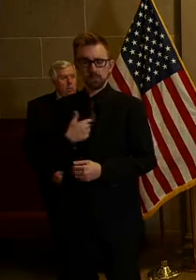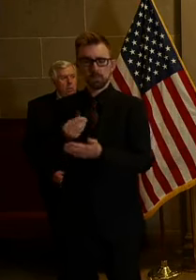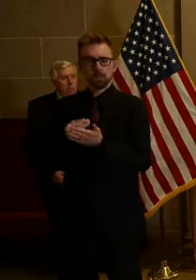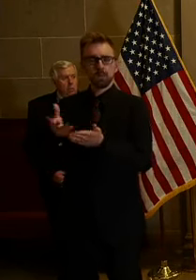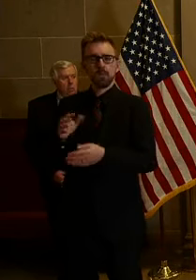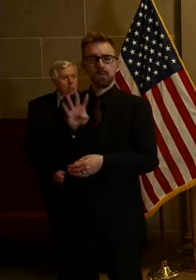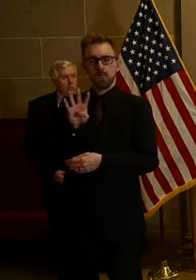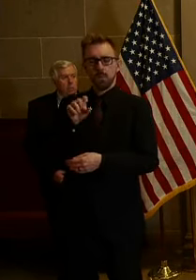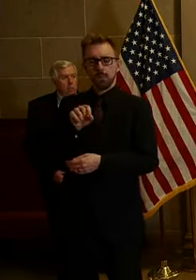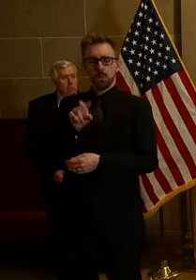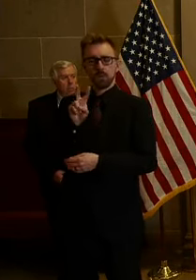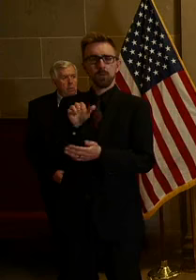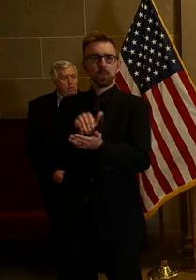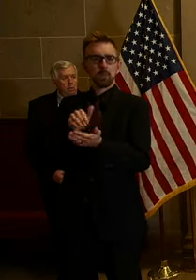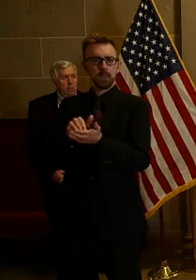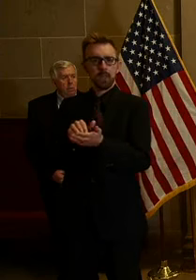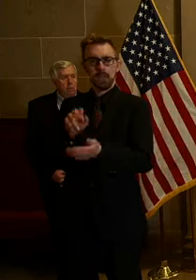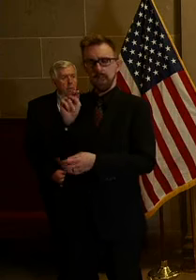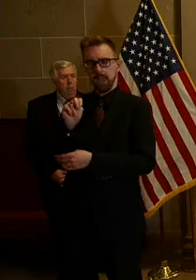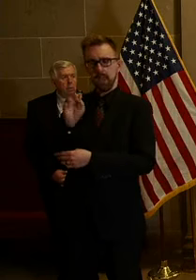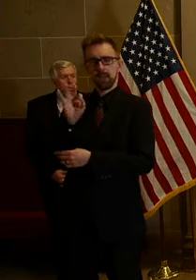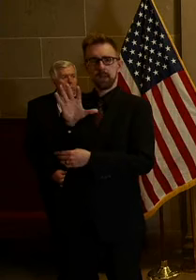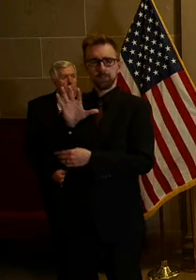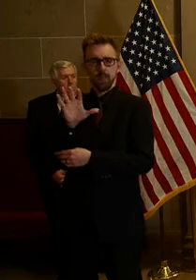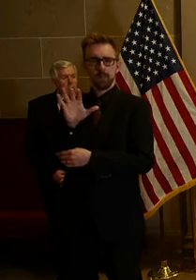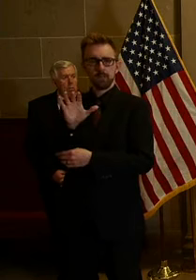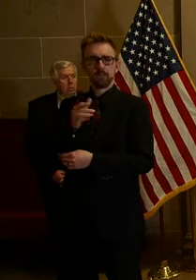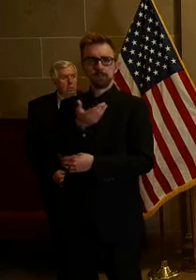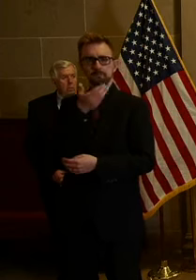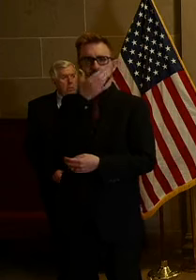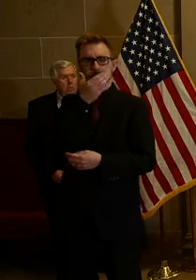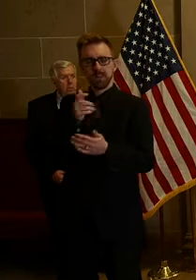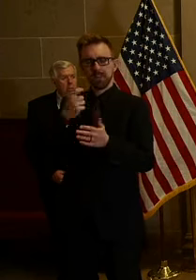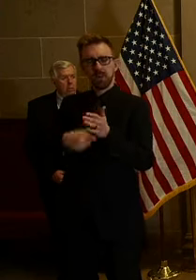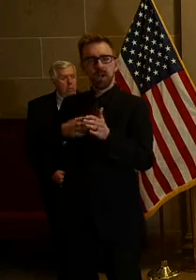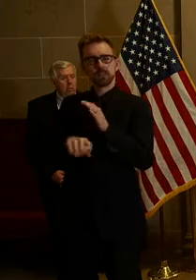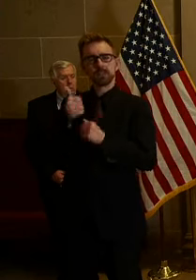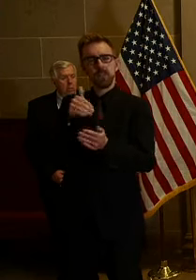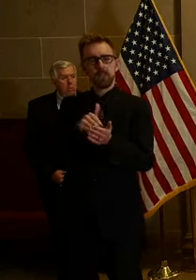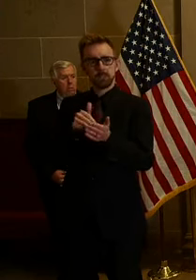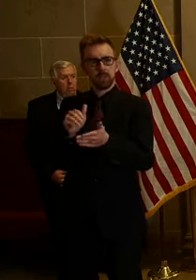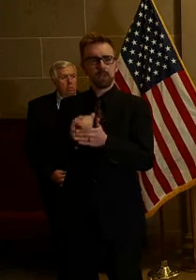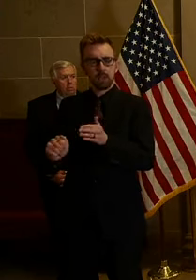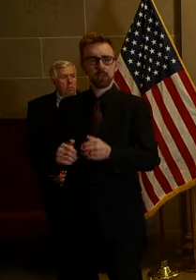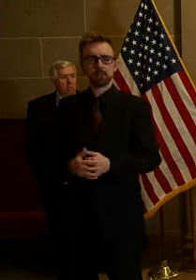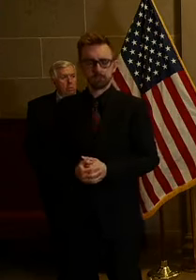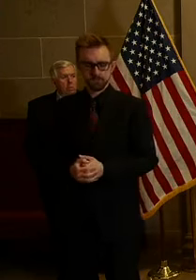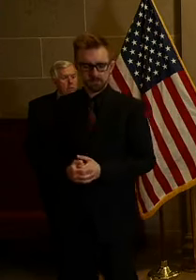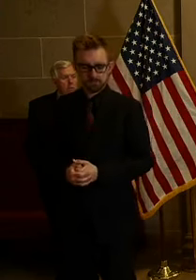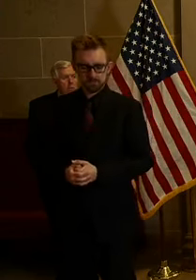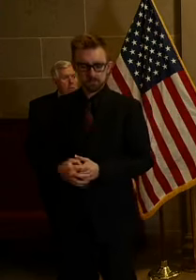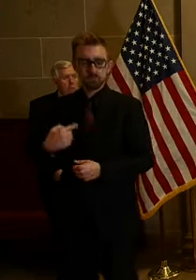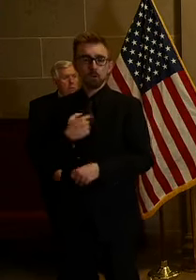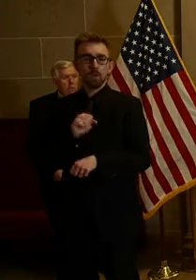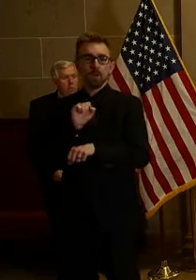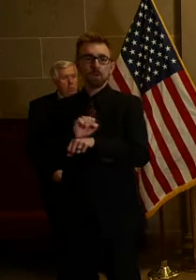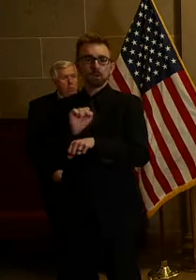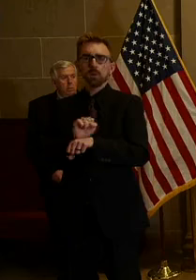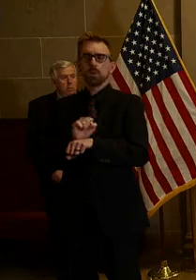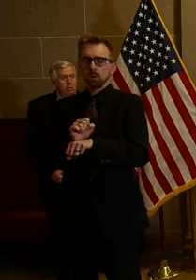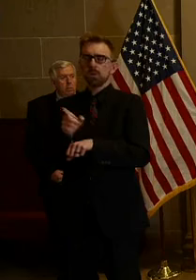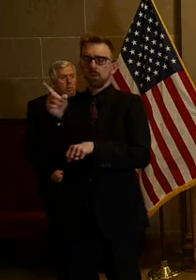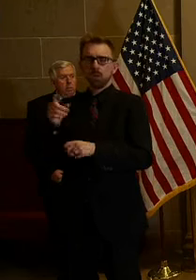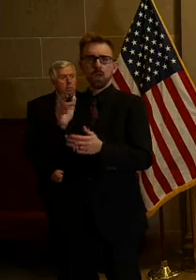in 95 respirators at a cost of $10 million. But we're also working to acquire everything from